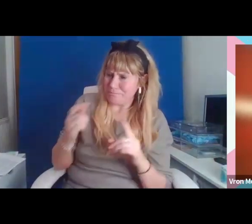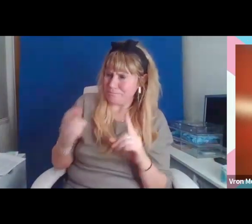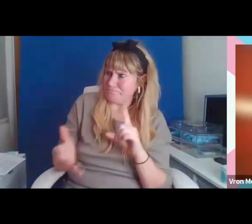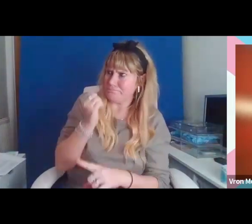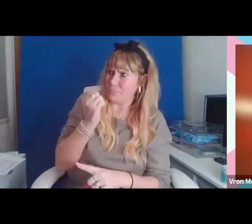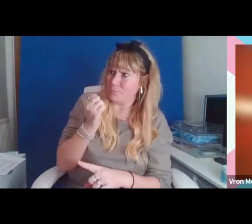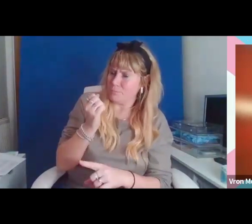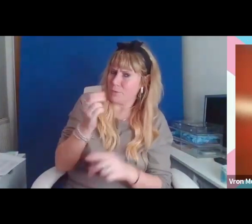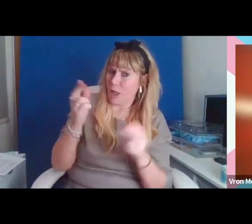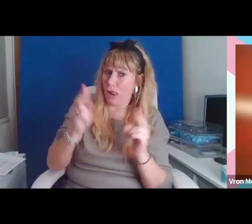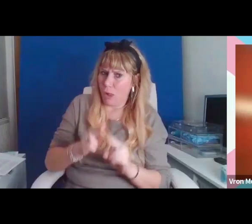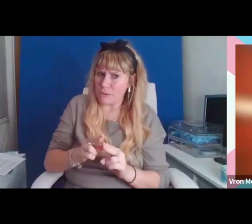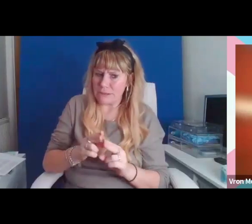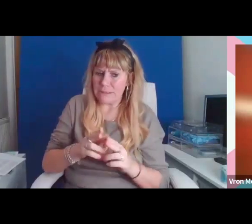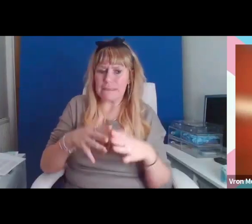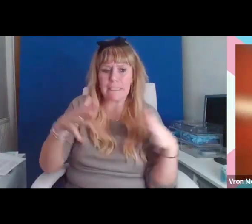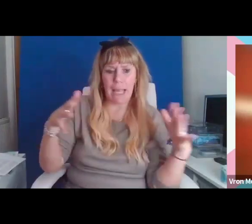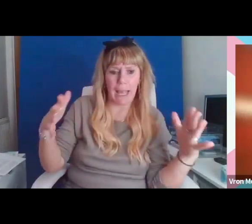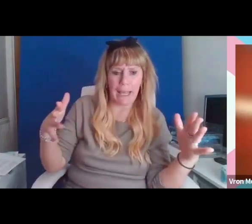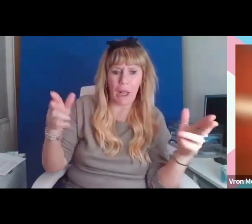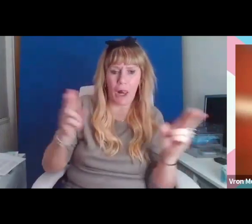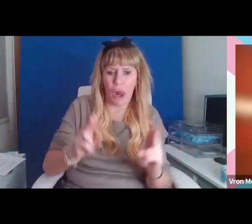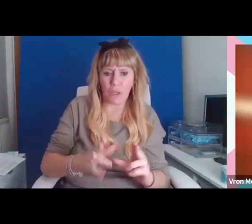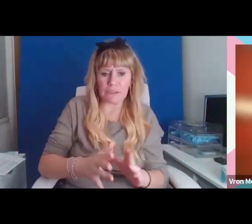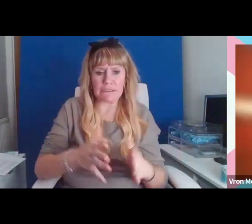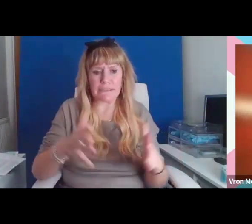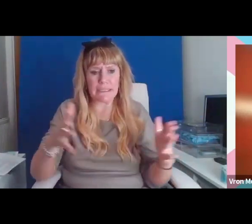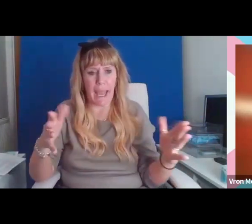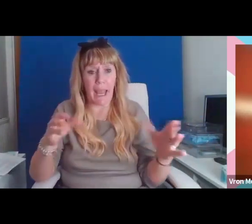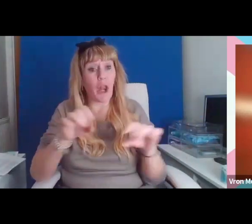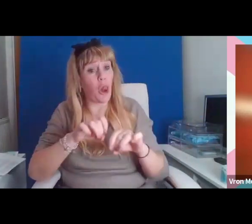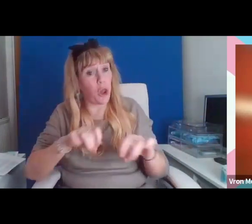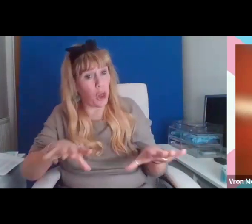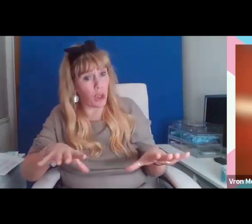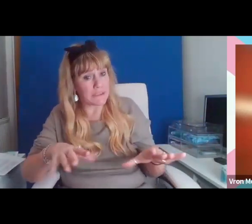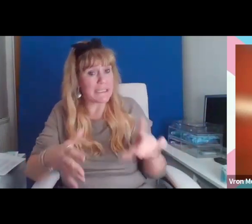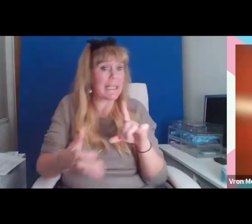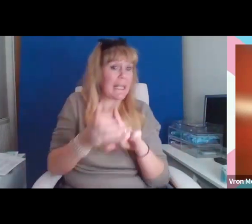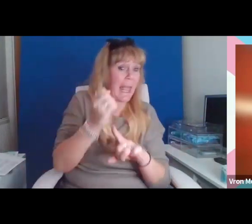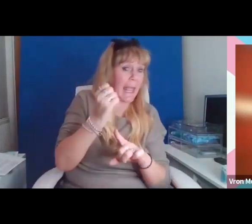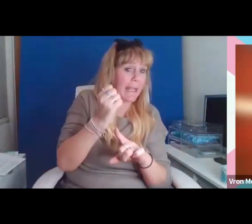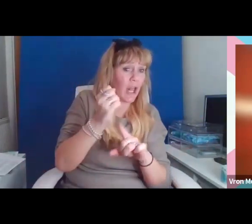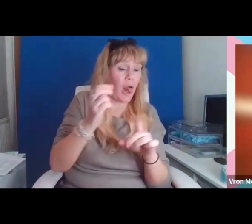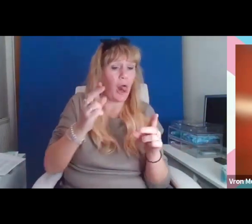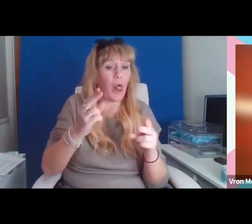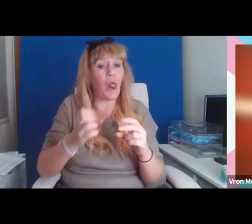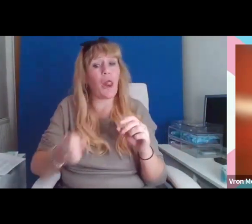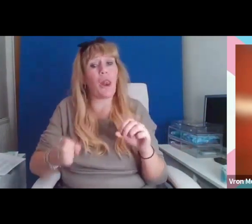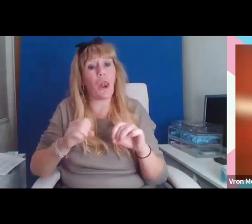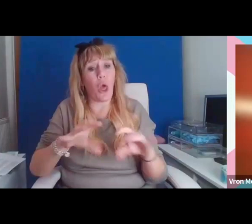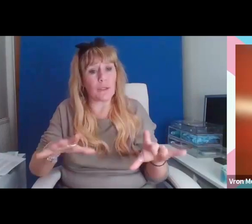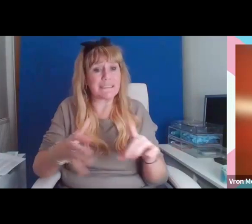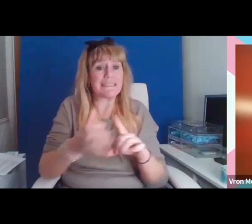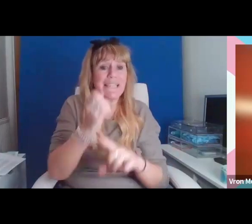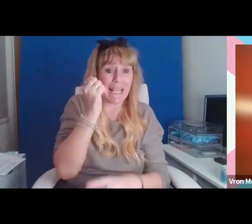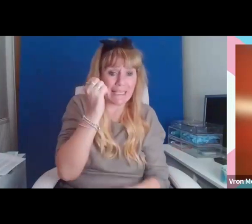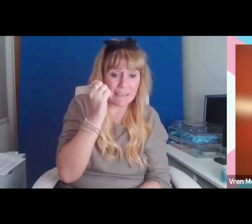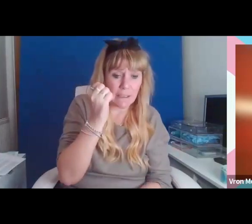followed by loss, followed by gain. But you are right in one respect. I am uncontrollable.